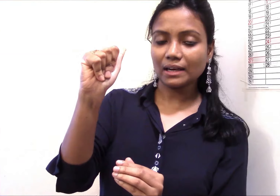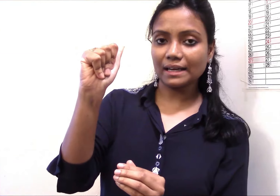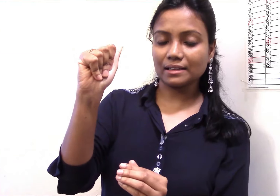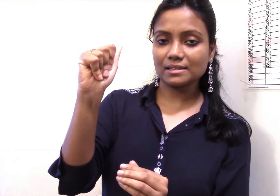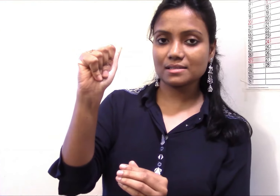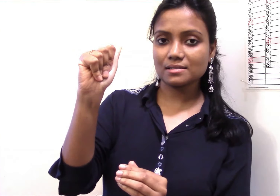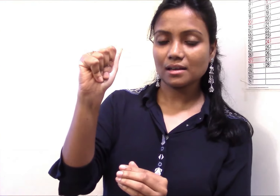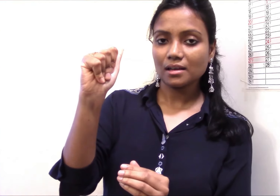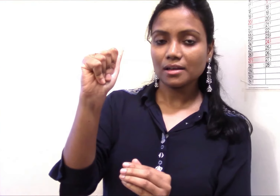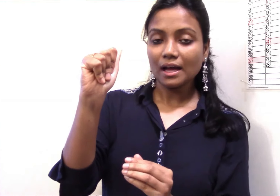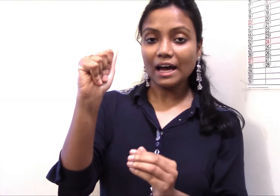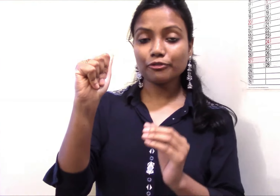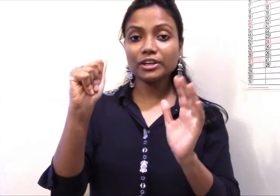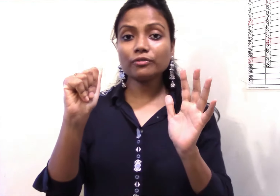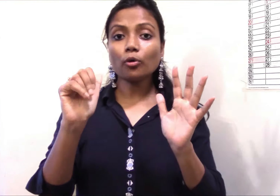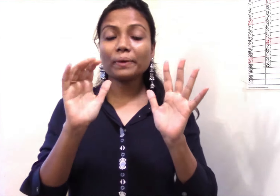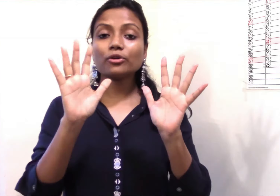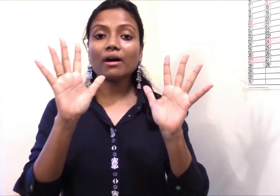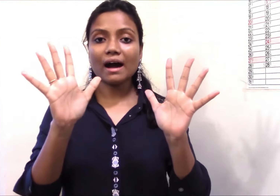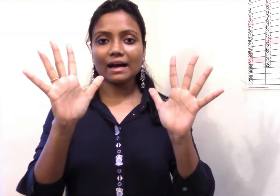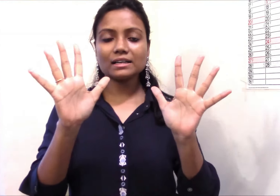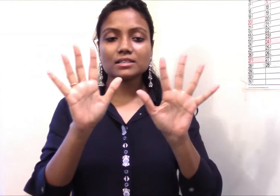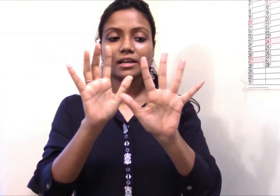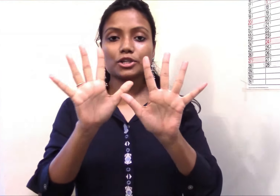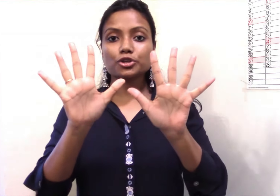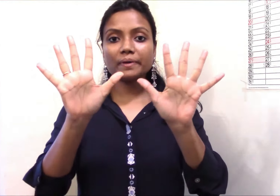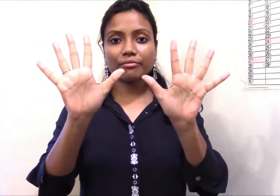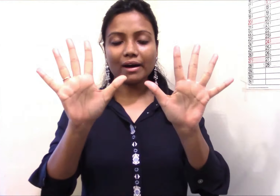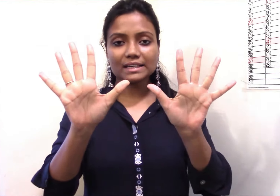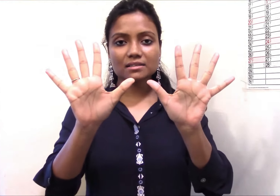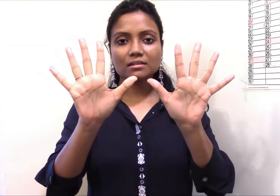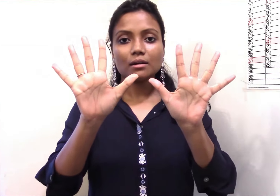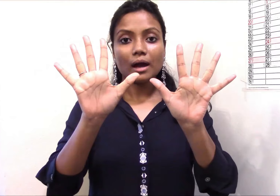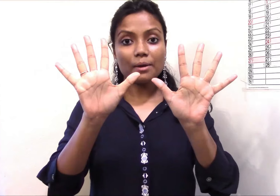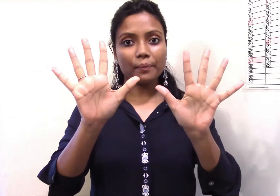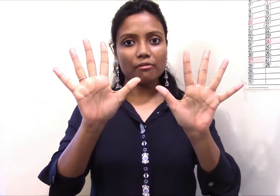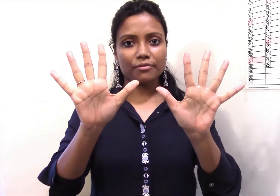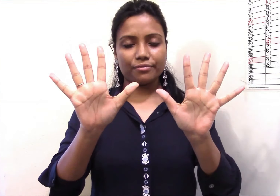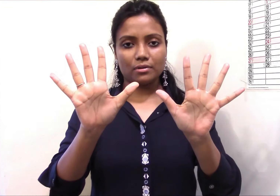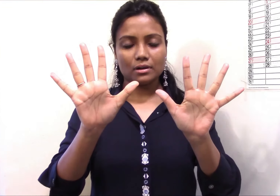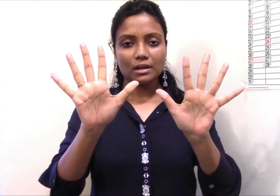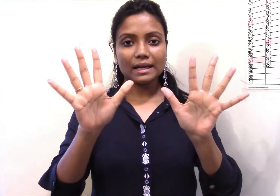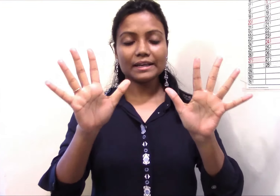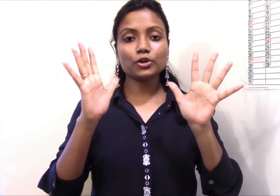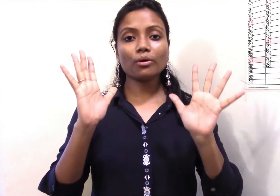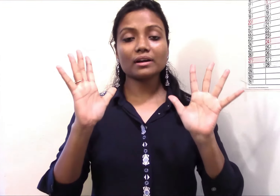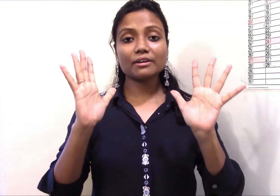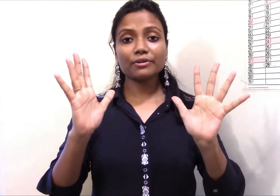Like this. And when you will open your hand. It should be vital and powerful. Like you are giving